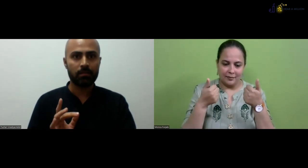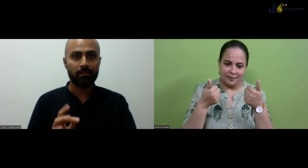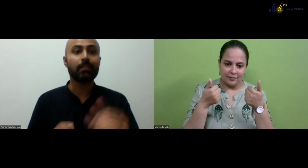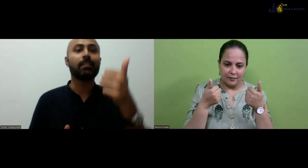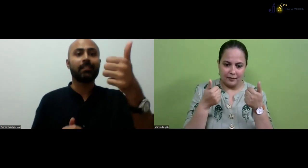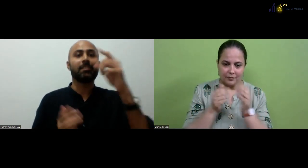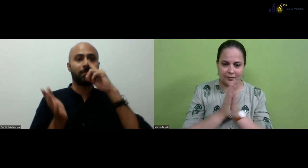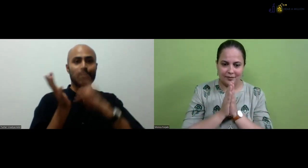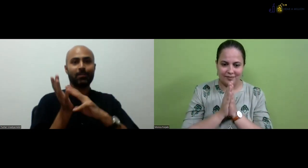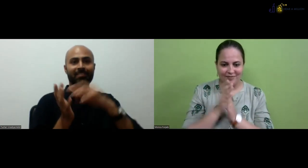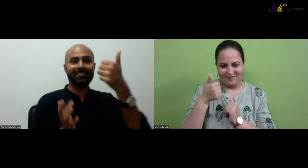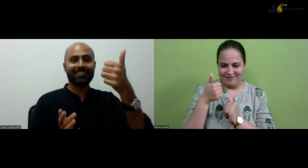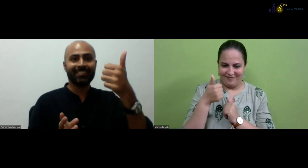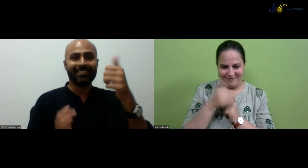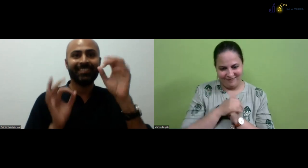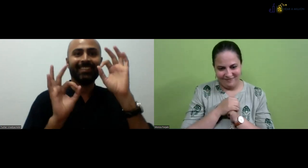Can you see me well?